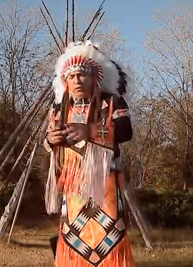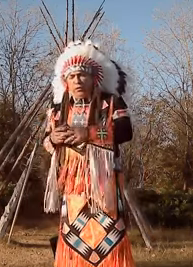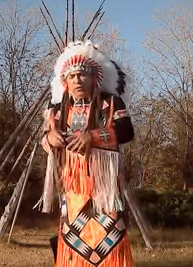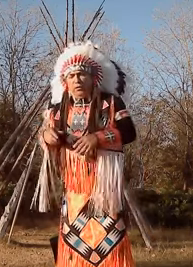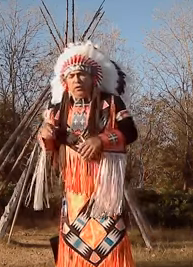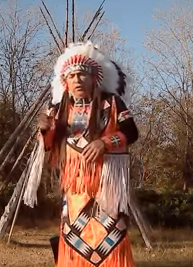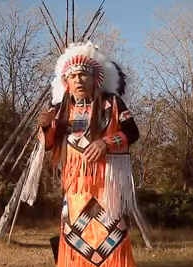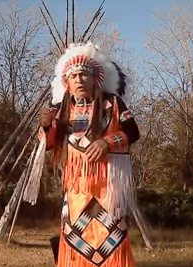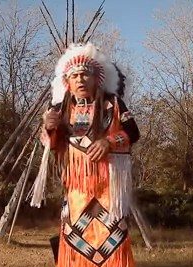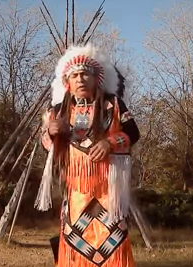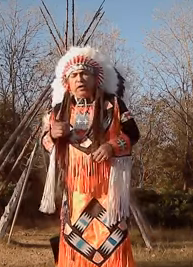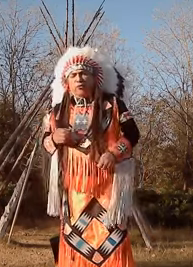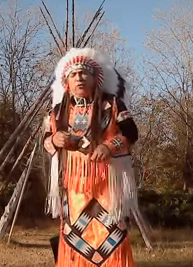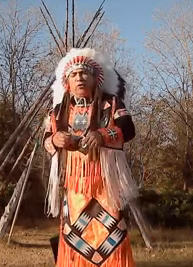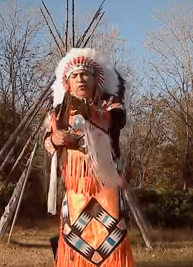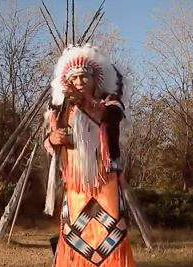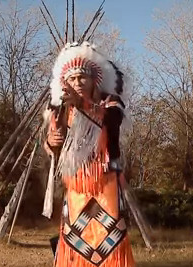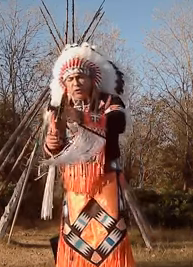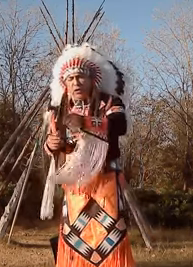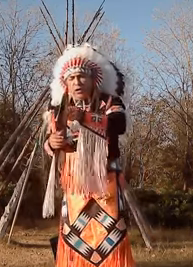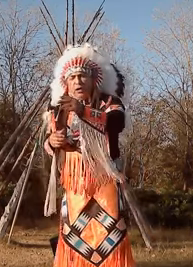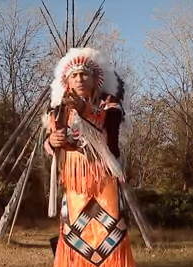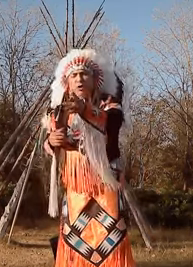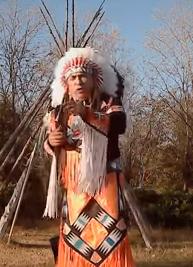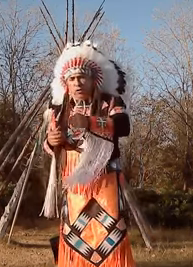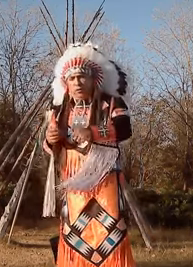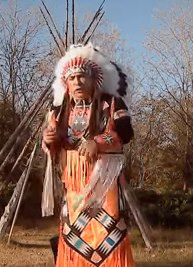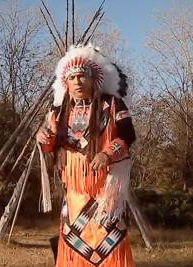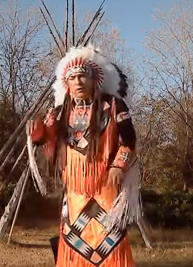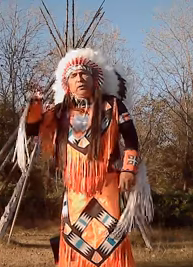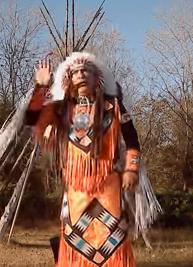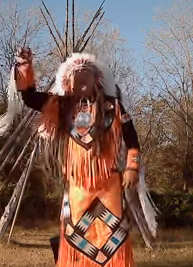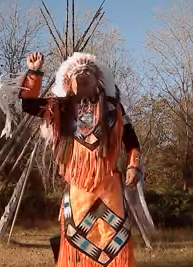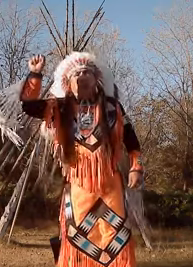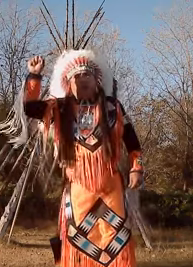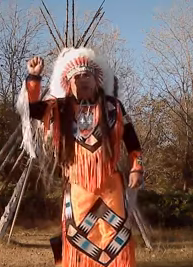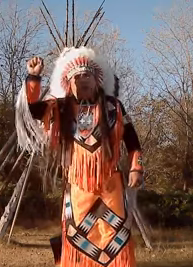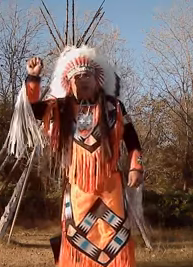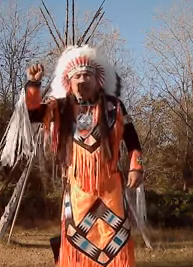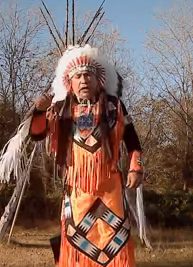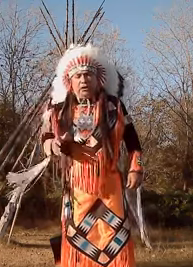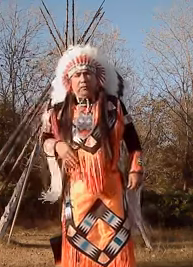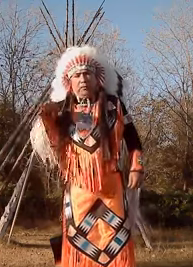and somebody threw something see like a ball or something you catch it